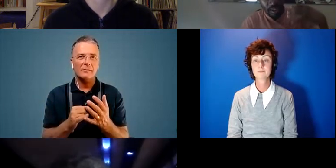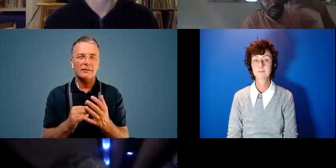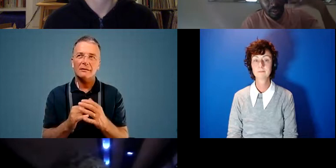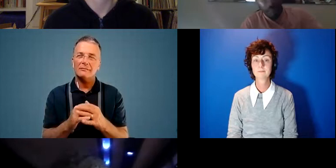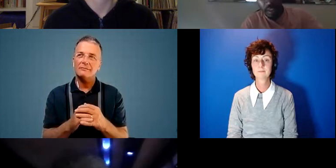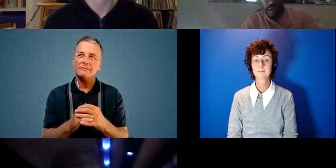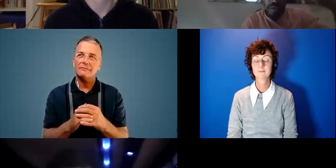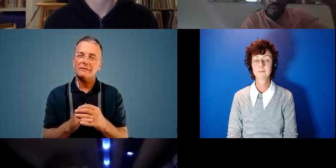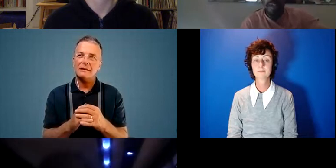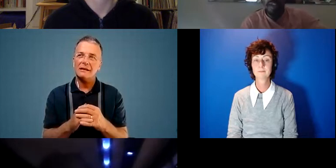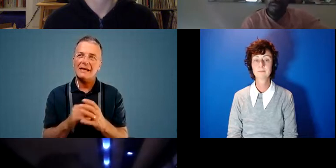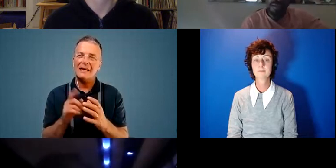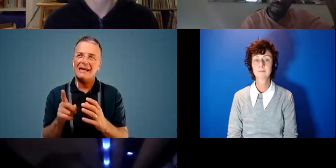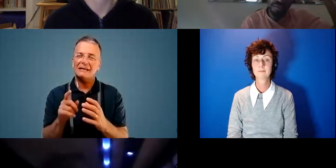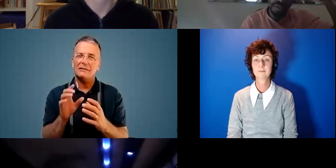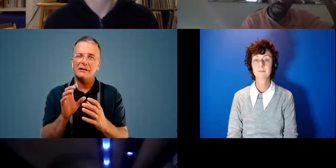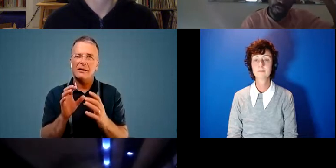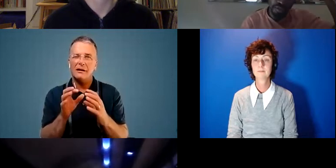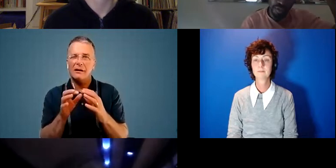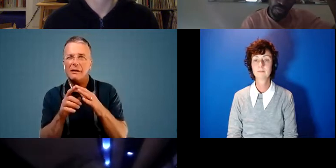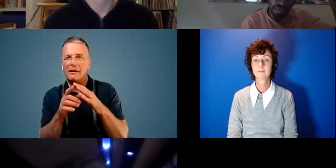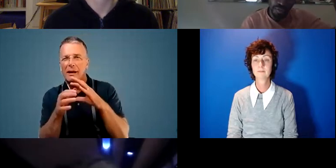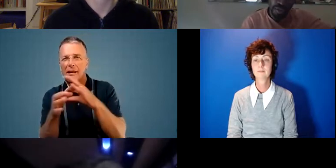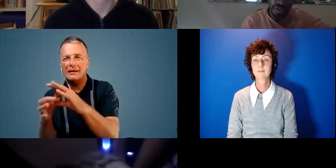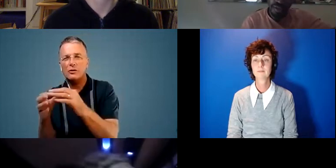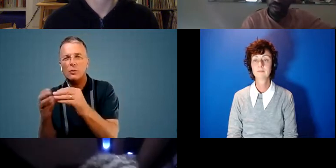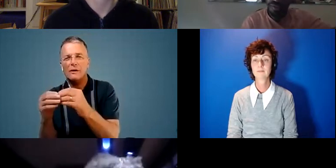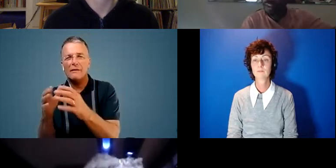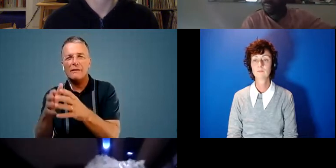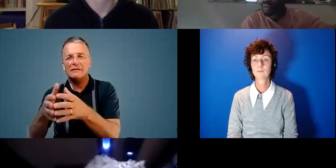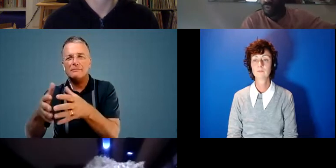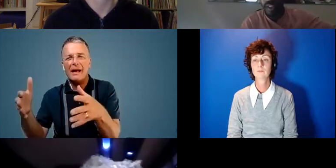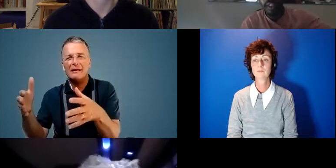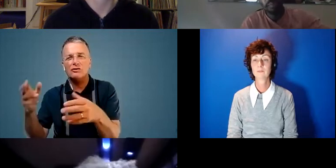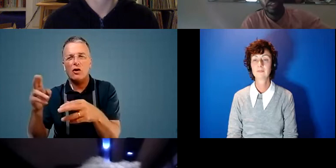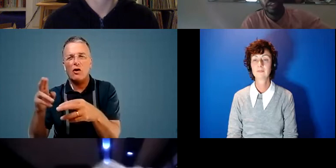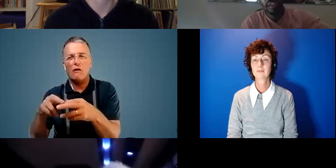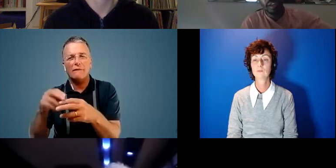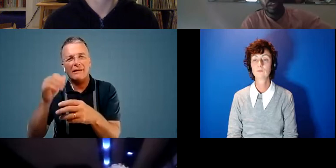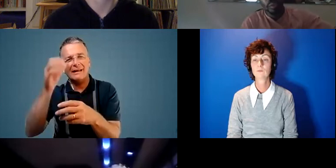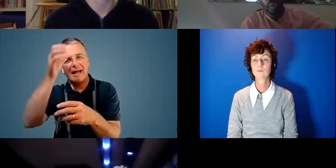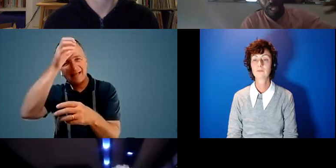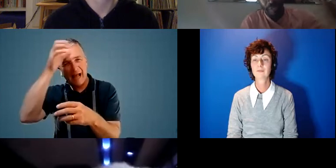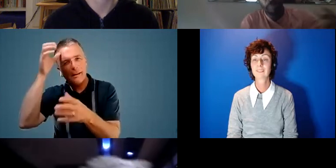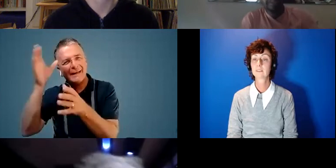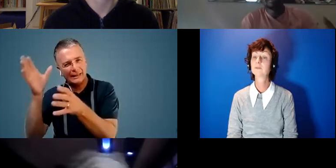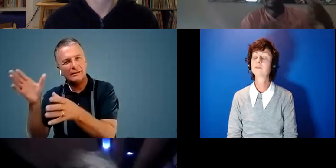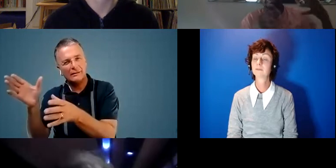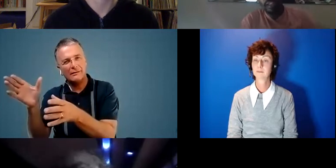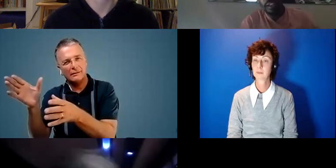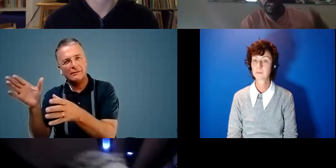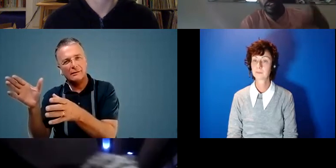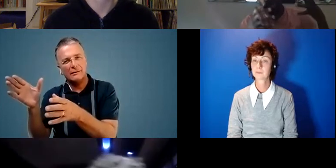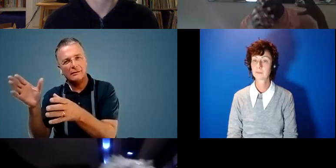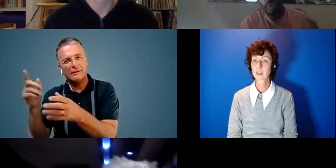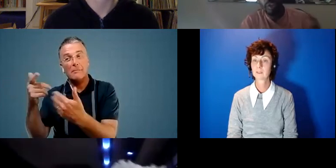it taps into the space of of of of um of the academy which have been the